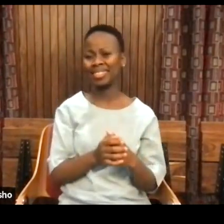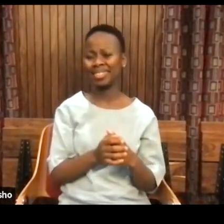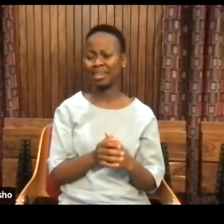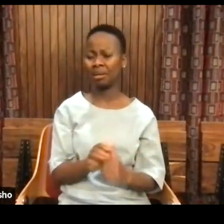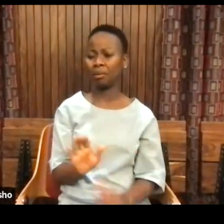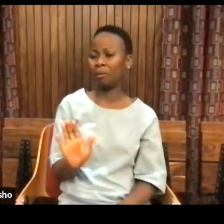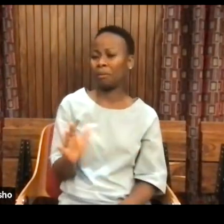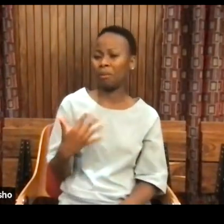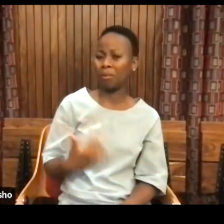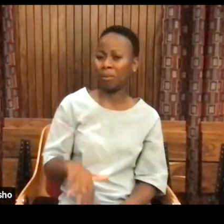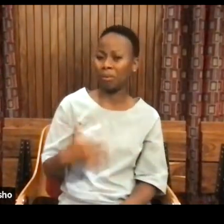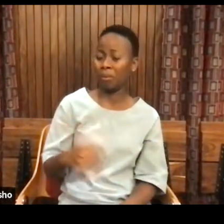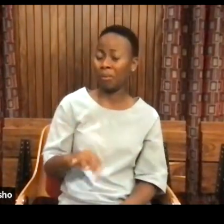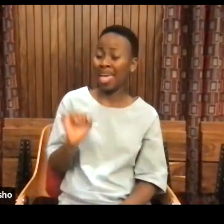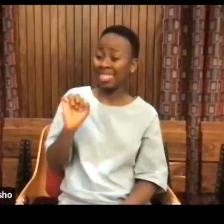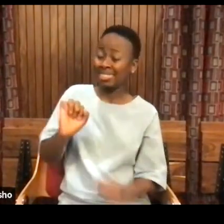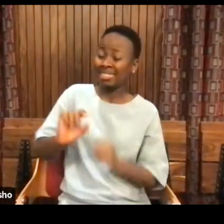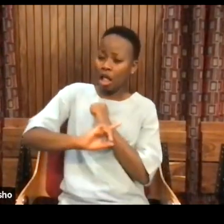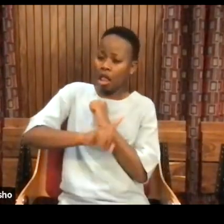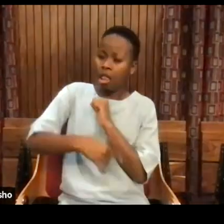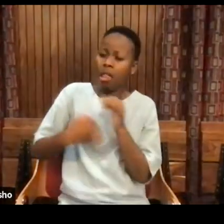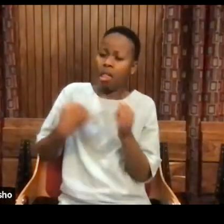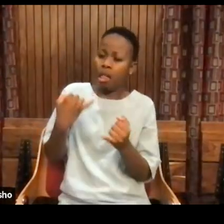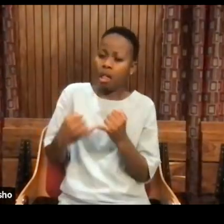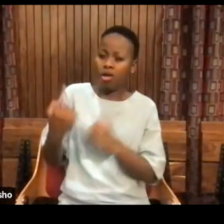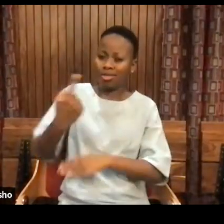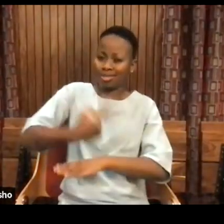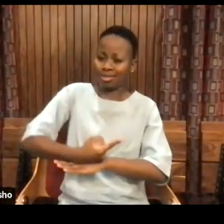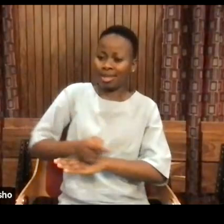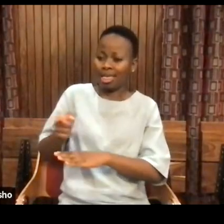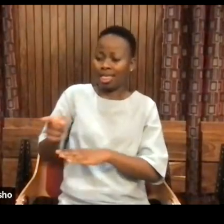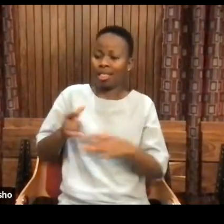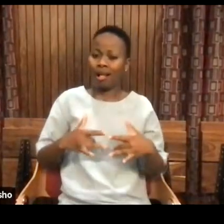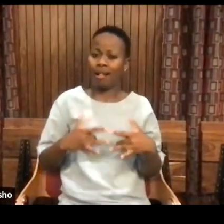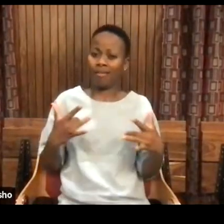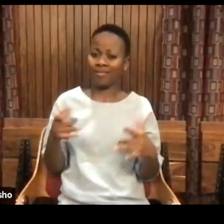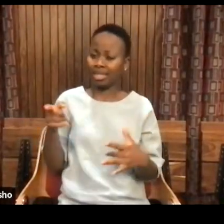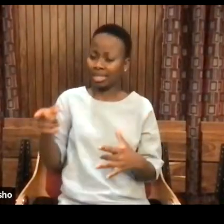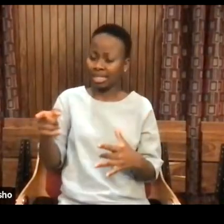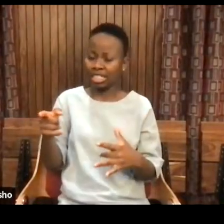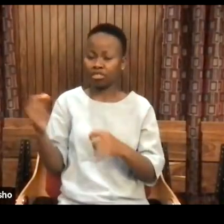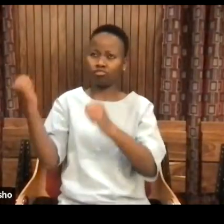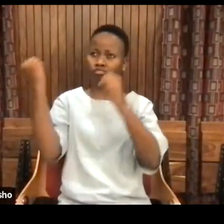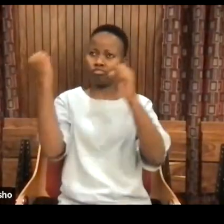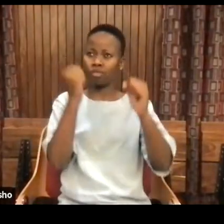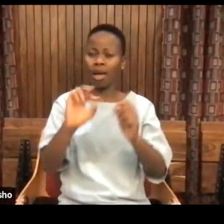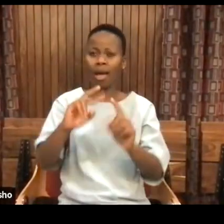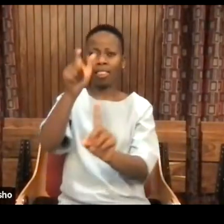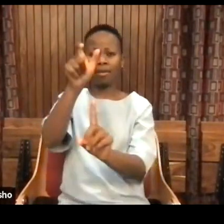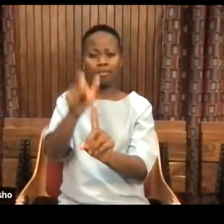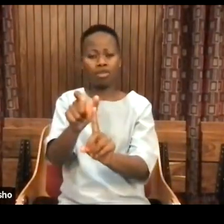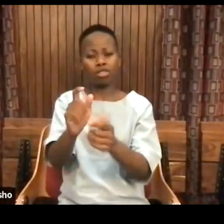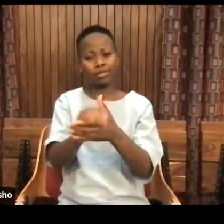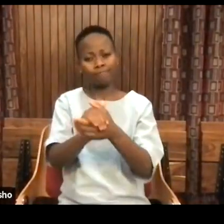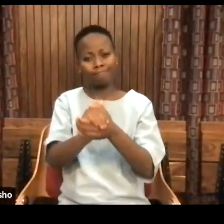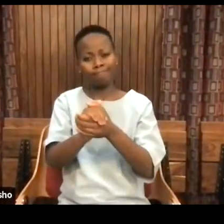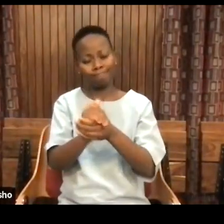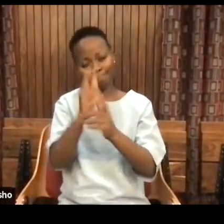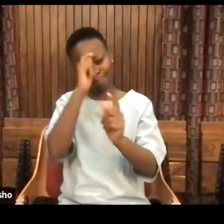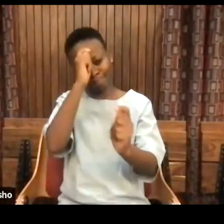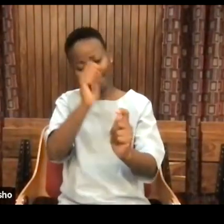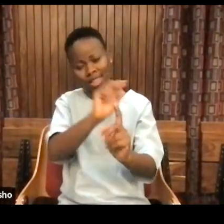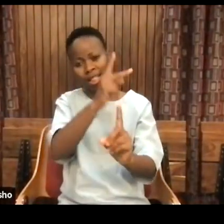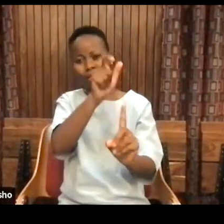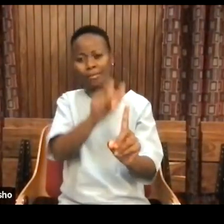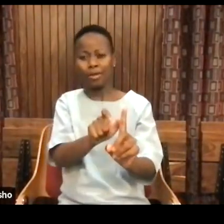fitting that on his last day, he was talking about another human being and celebrating that person's life.